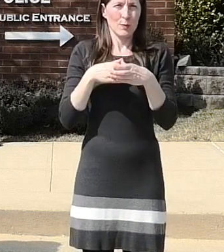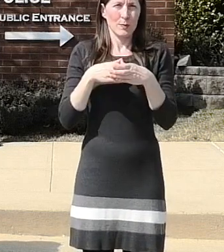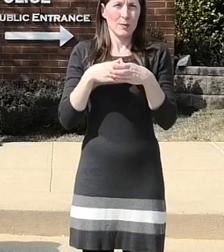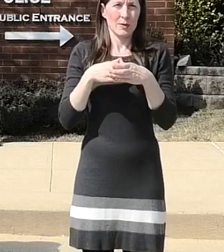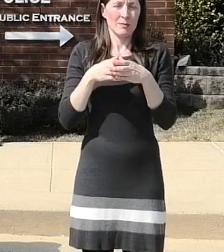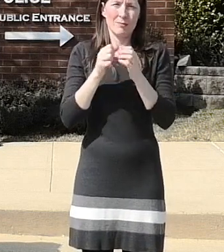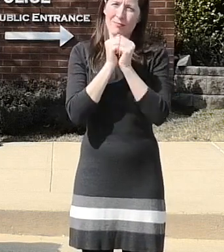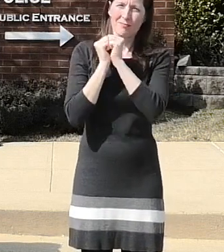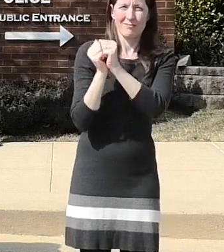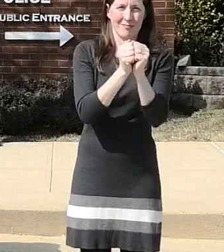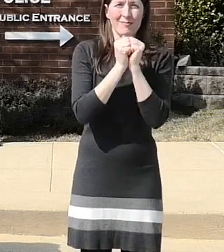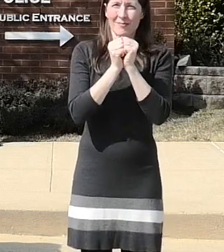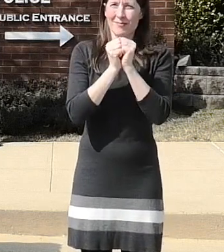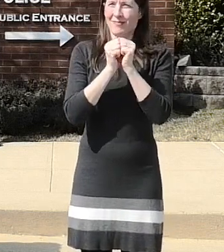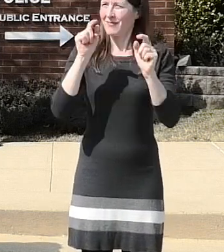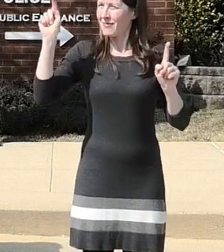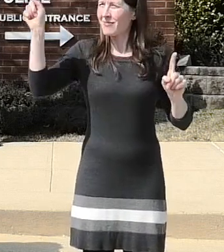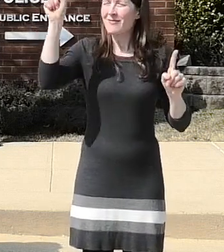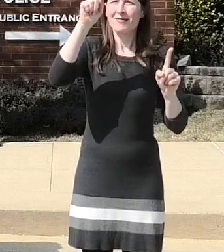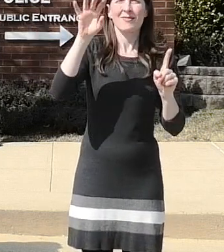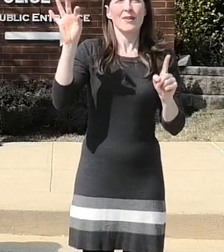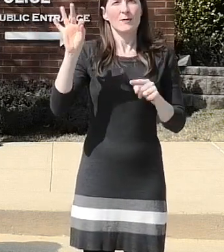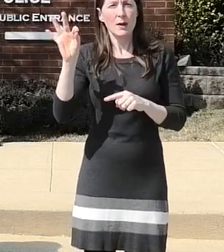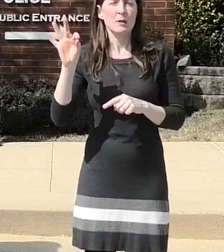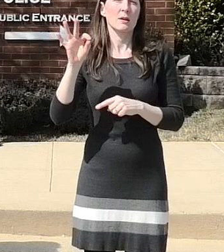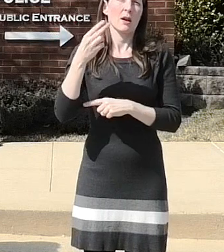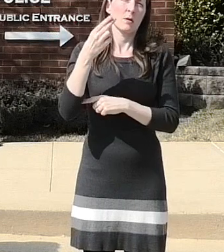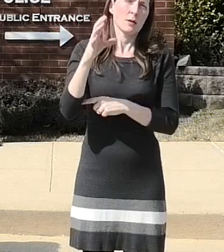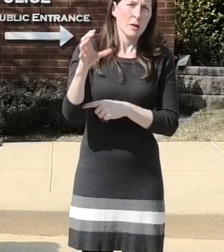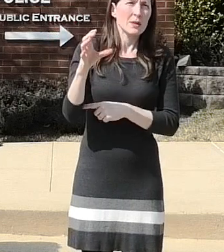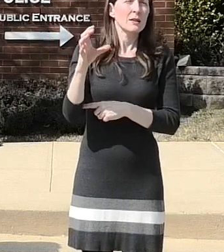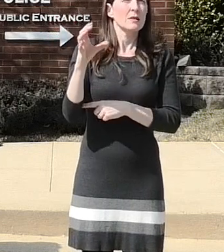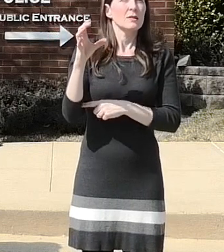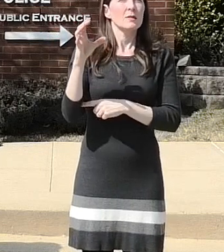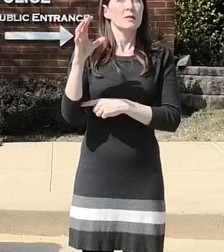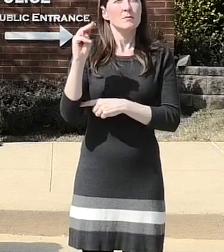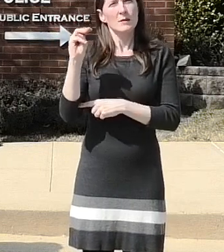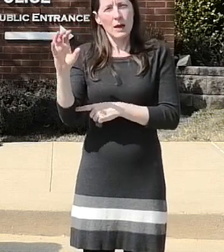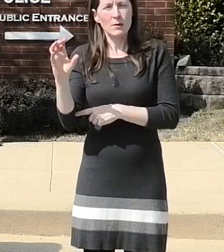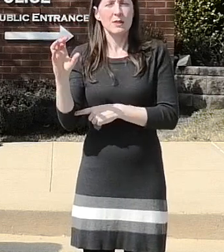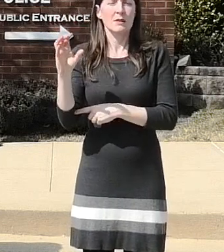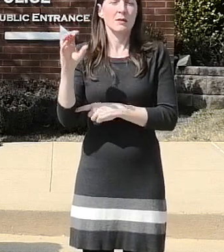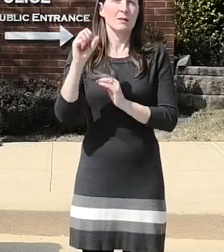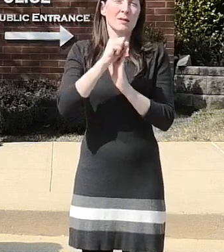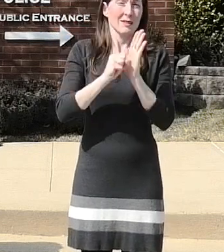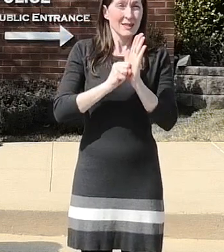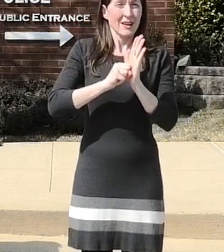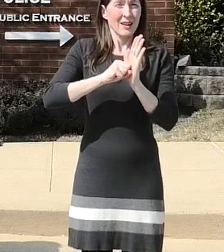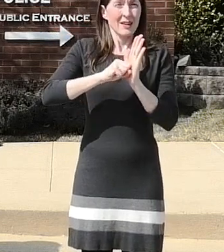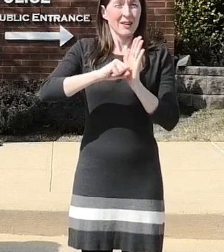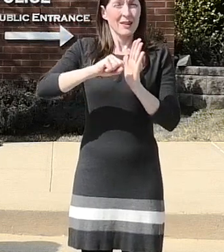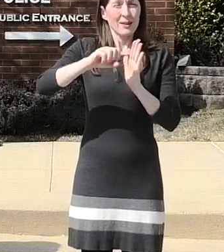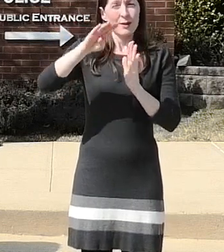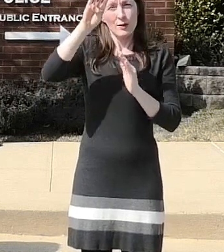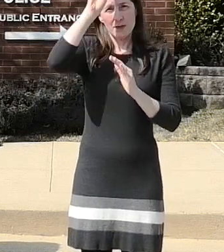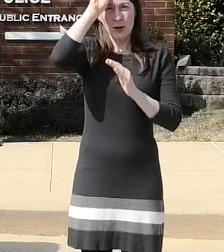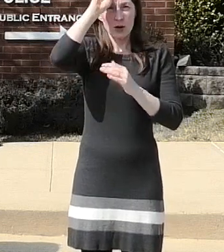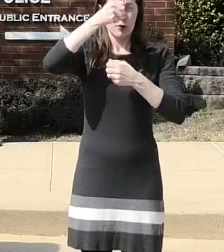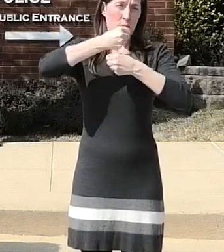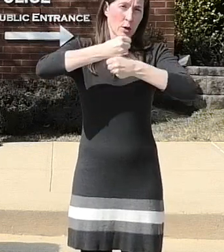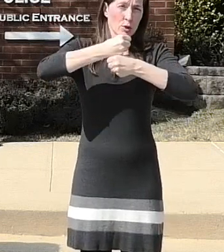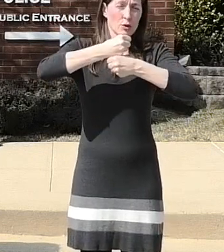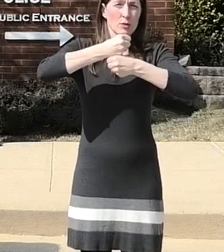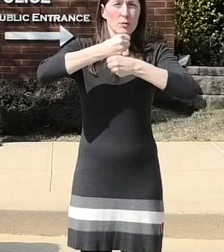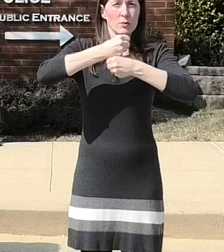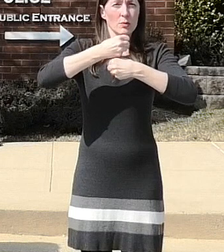you know all of us that are here today frederick county howard county um montgomery county the state fire marshal office everybody uh together